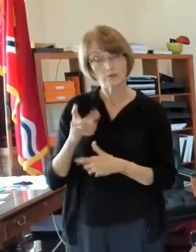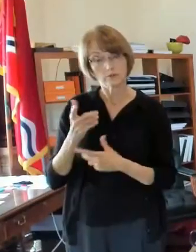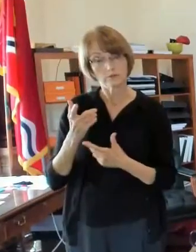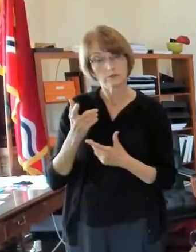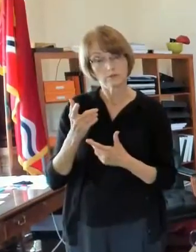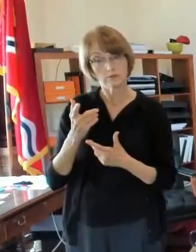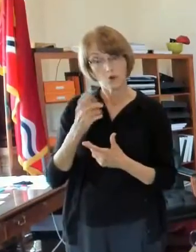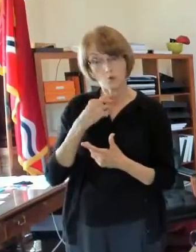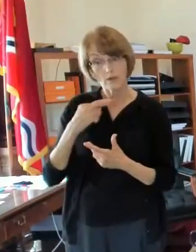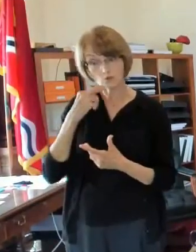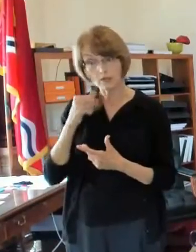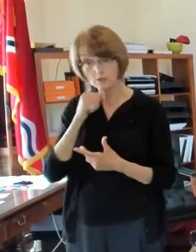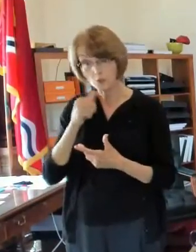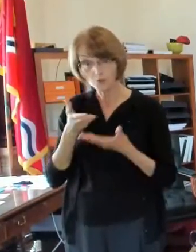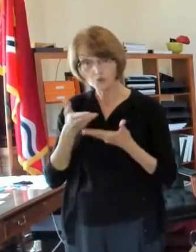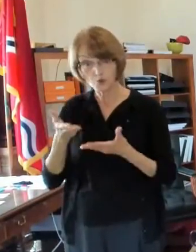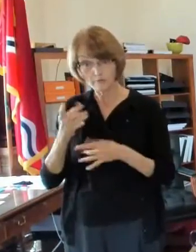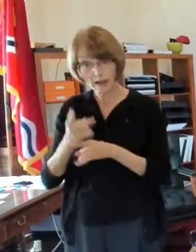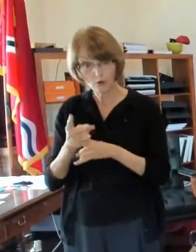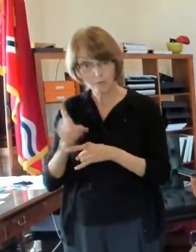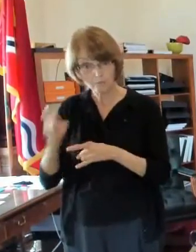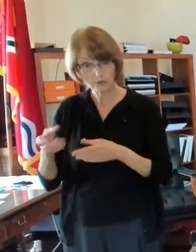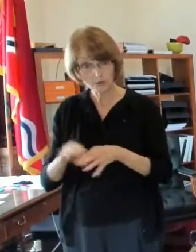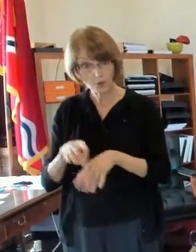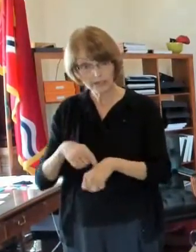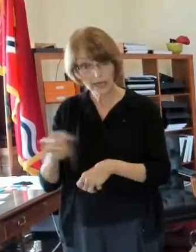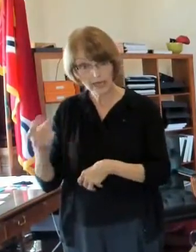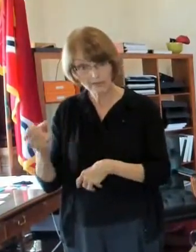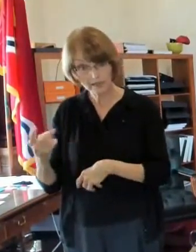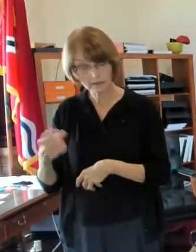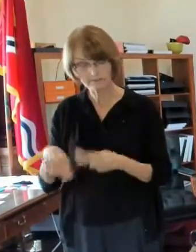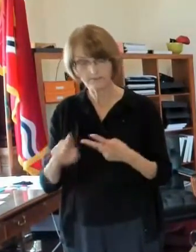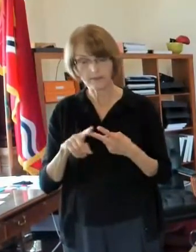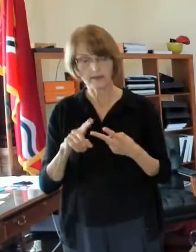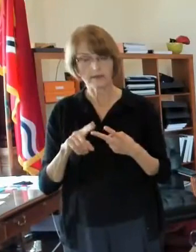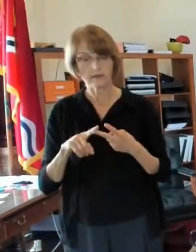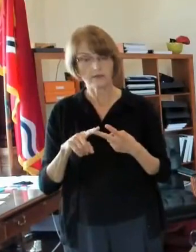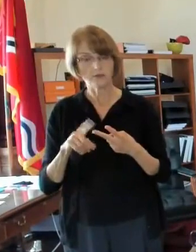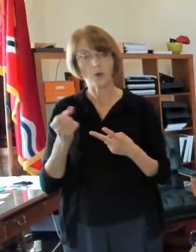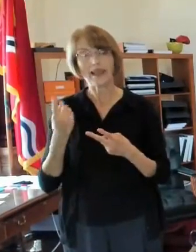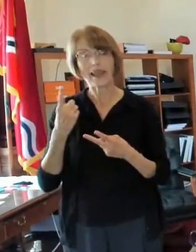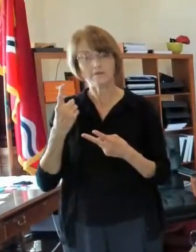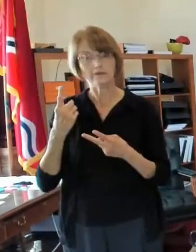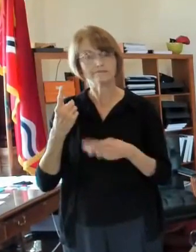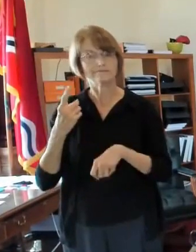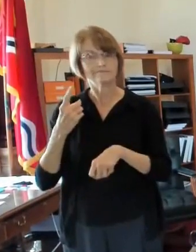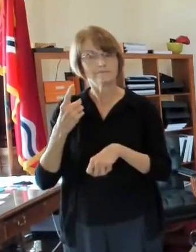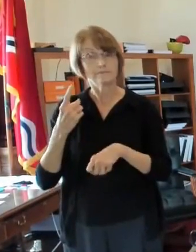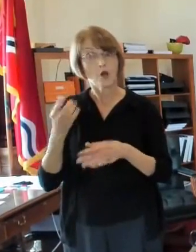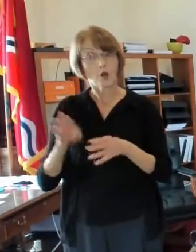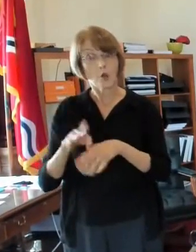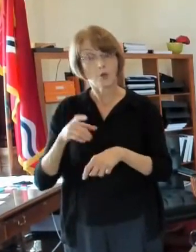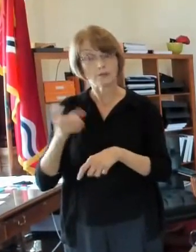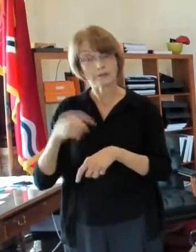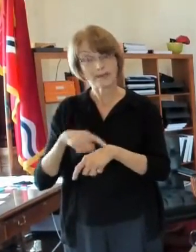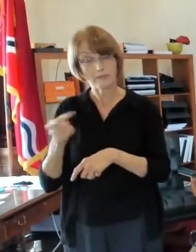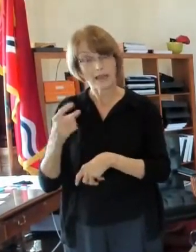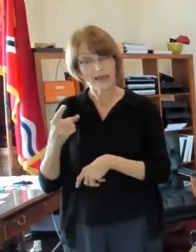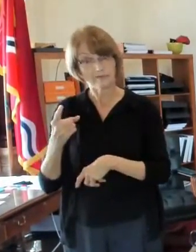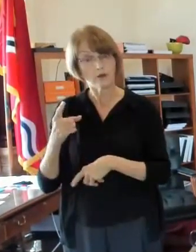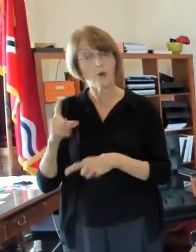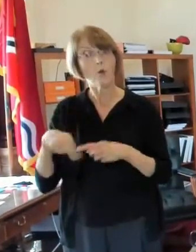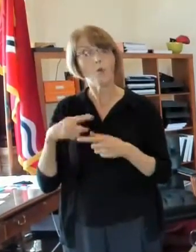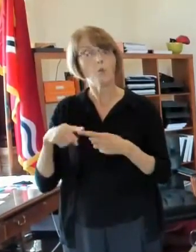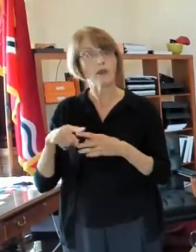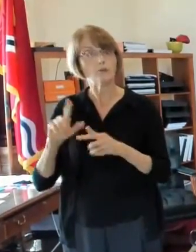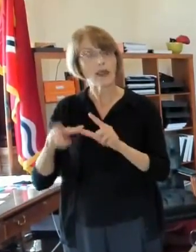that do not serve alcohol and how long is this 11 pm rule expected to last so it does not